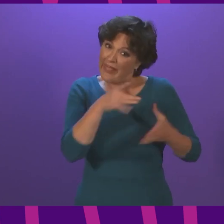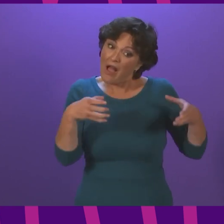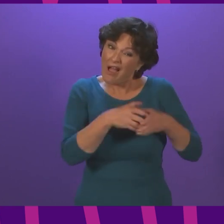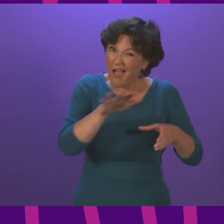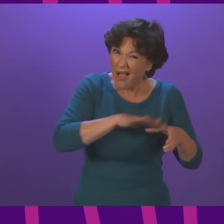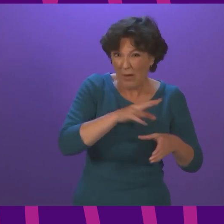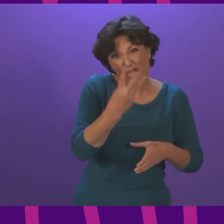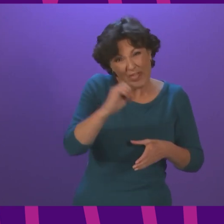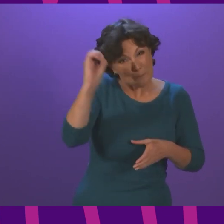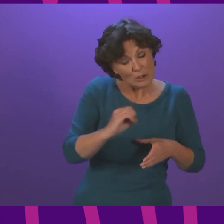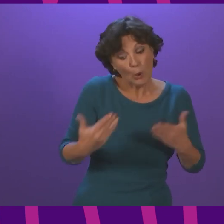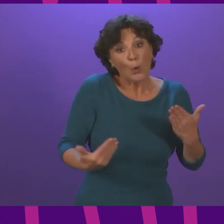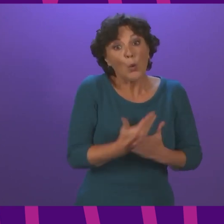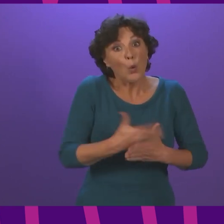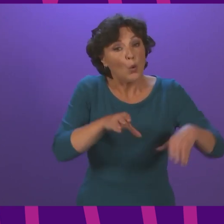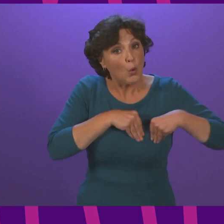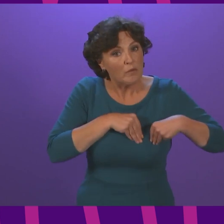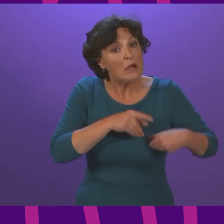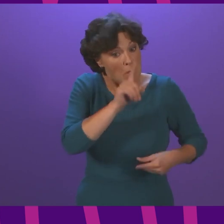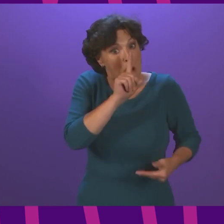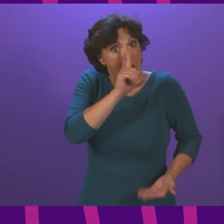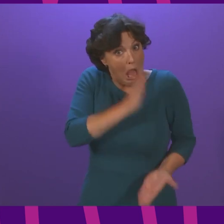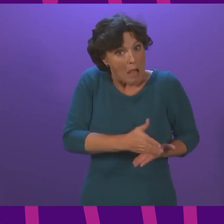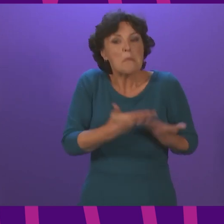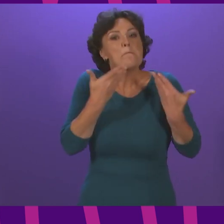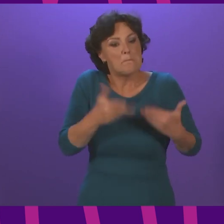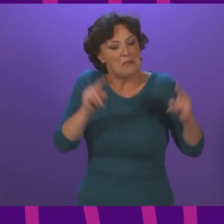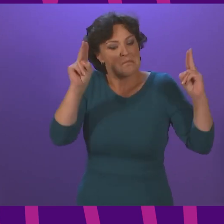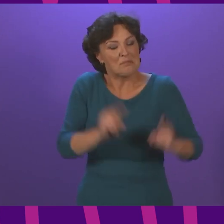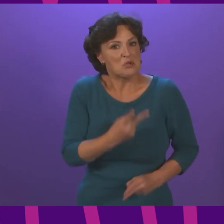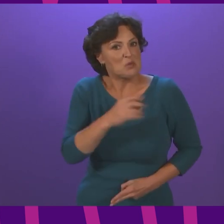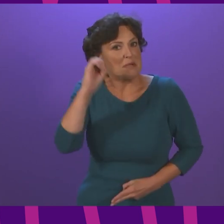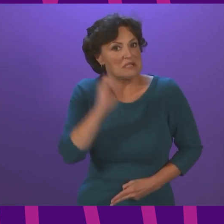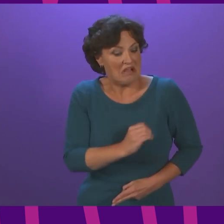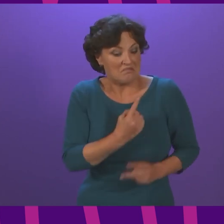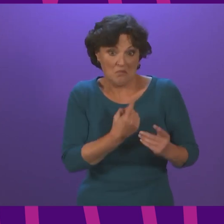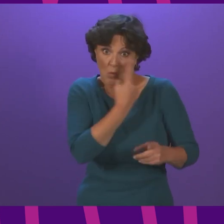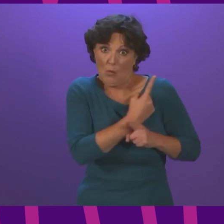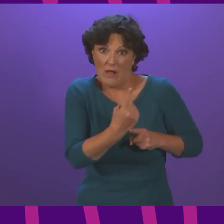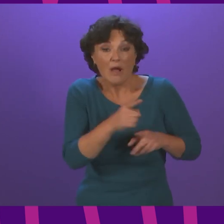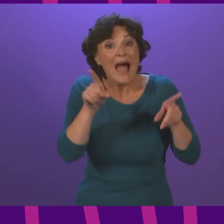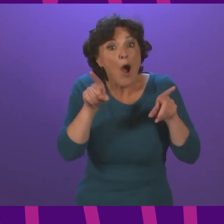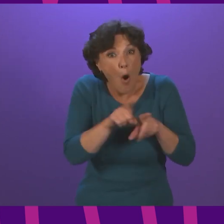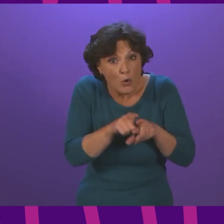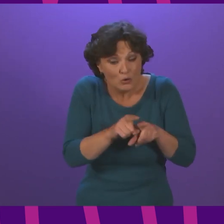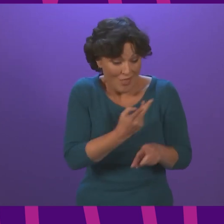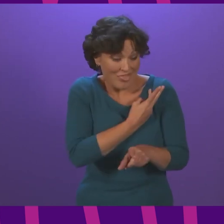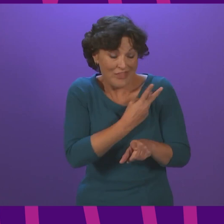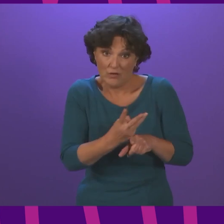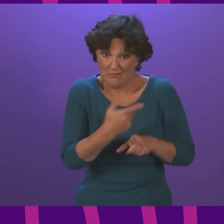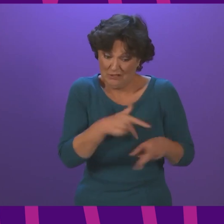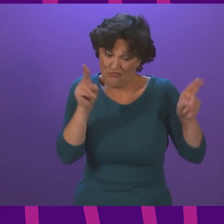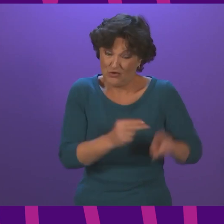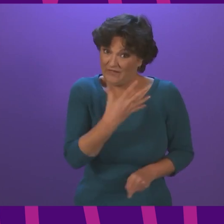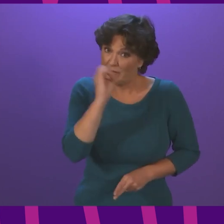of all new cases, there has nevertheless been a reduction of more than a fifth in the past week and of more than a half in the last three weeks.